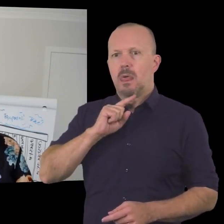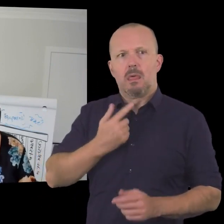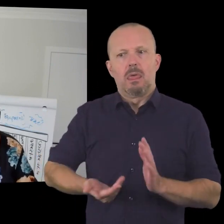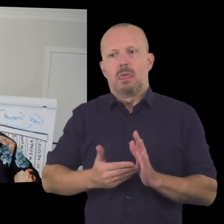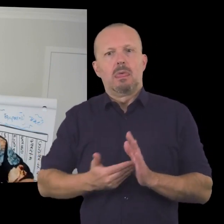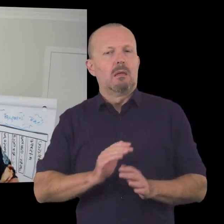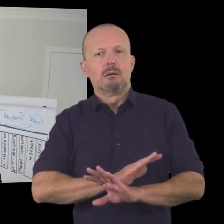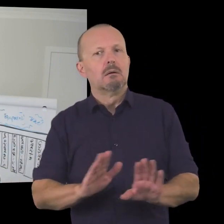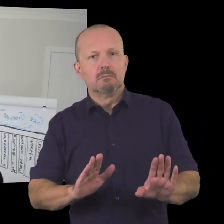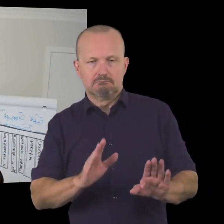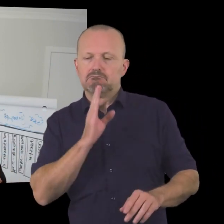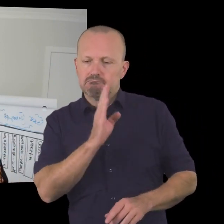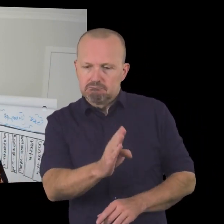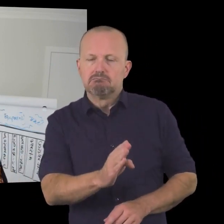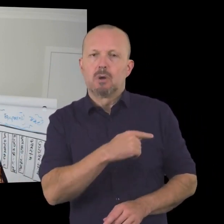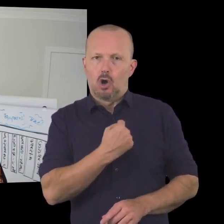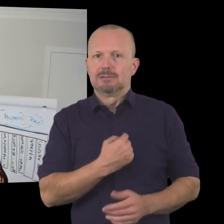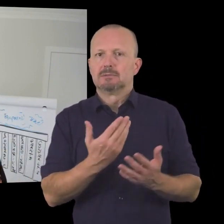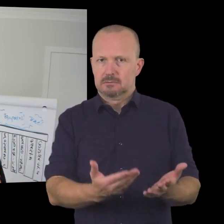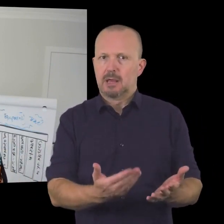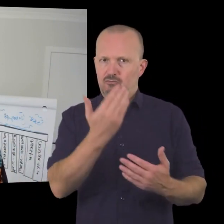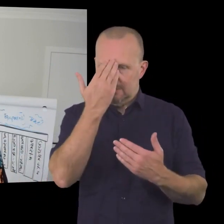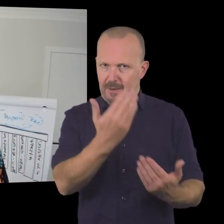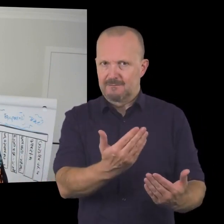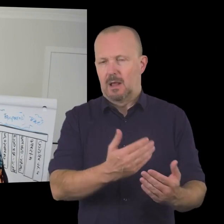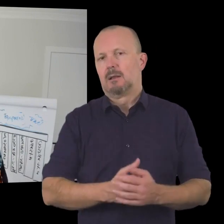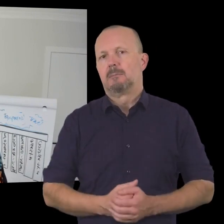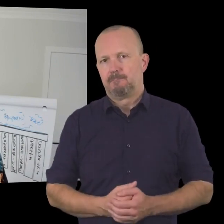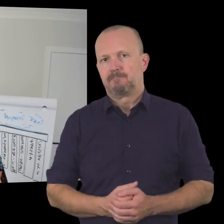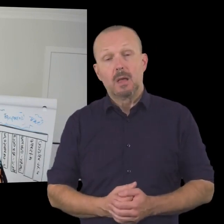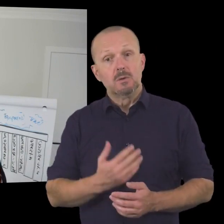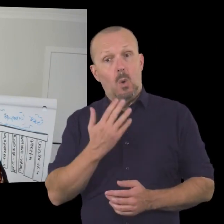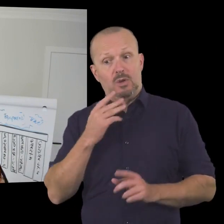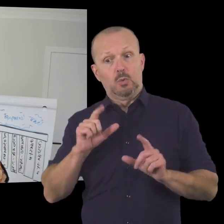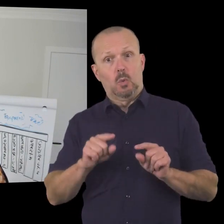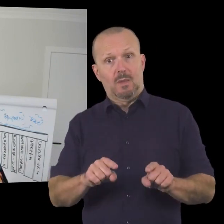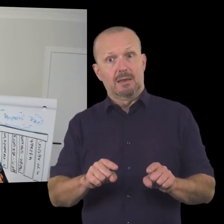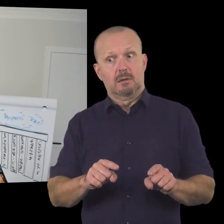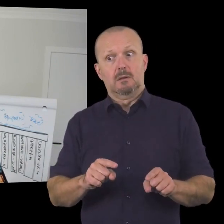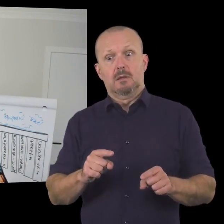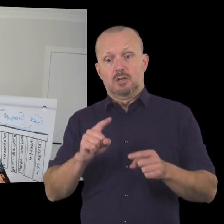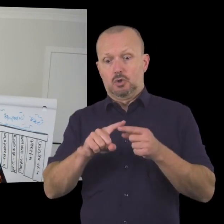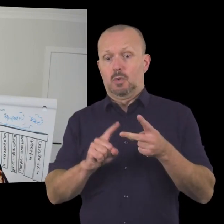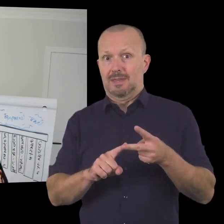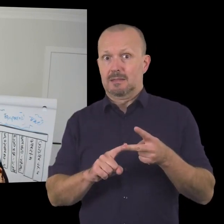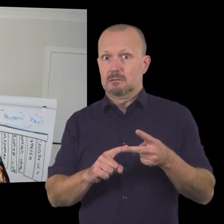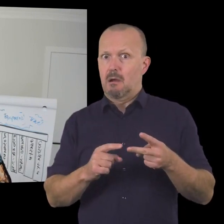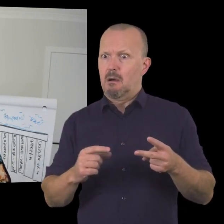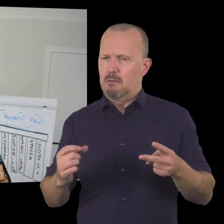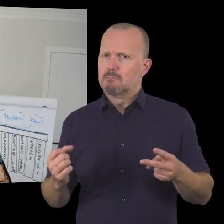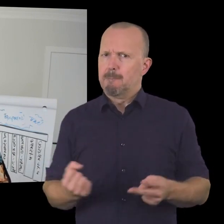tell your story and there are two tools that are not often used but i think they're the most one of the most powerful or two of the most powerful in your arsenal